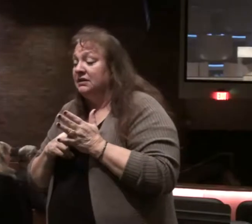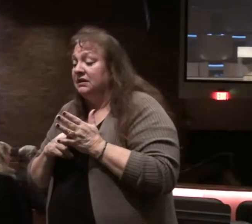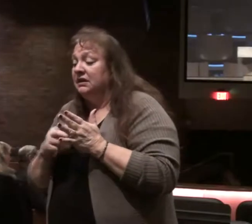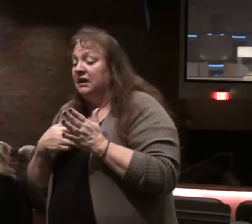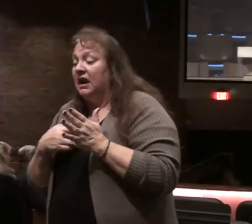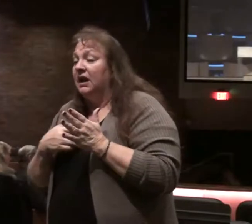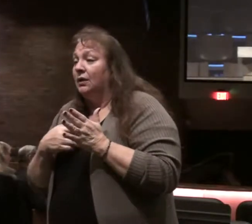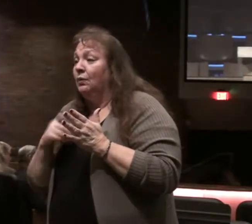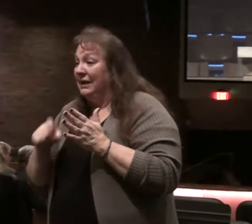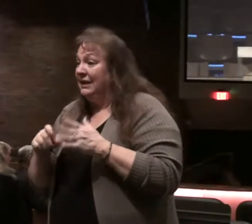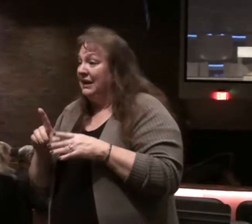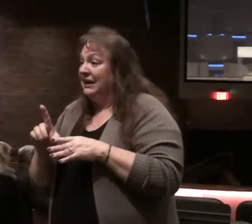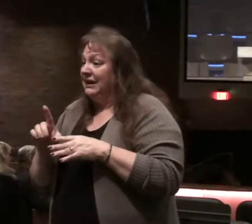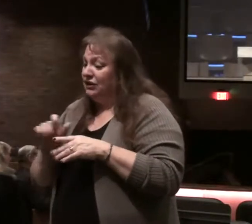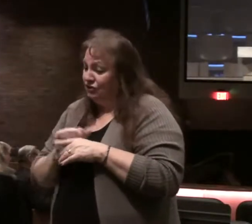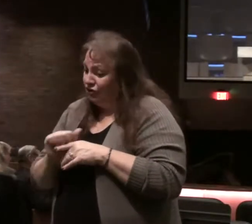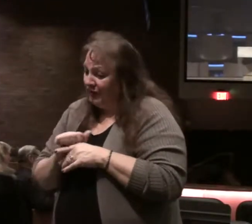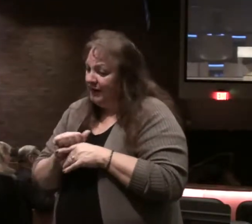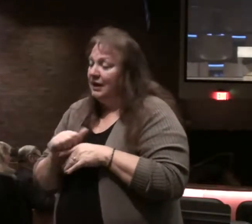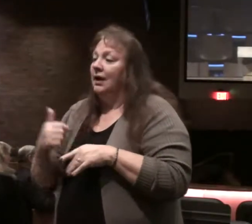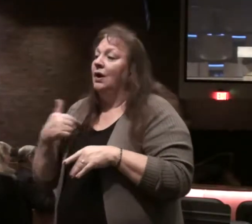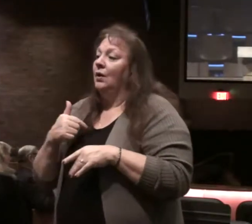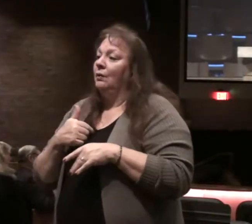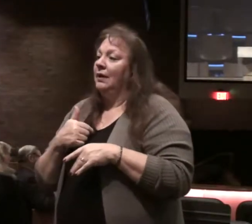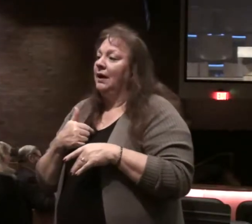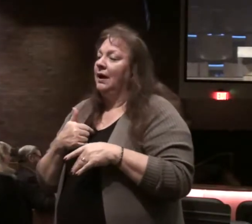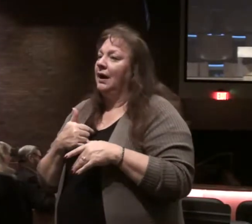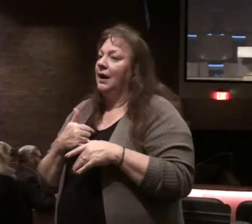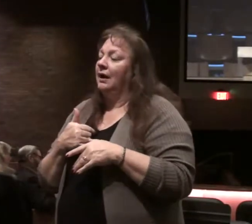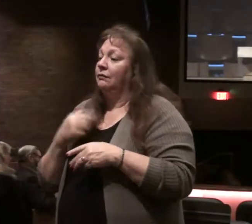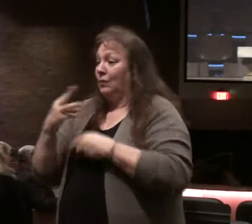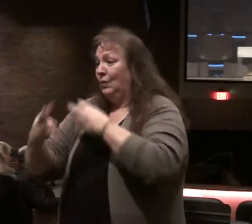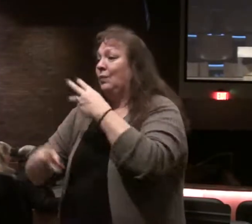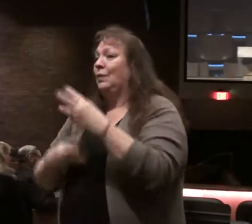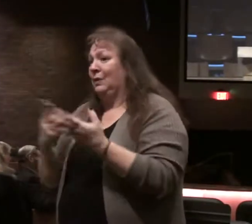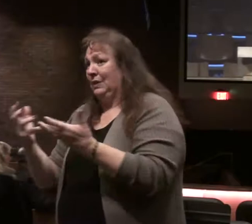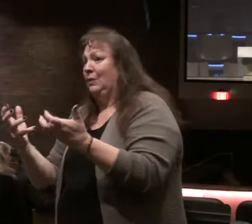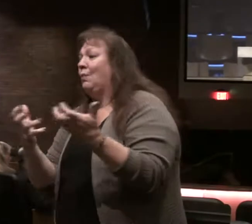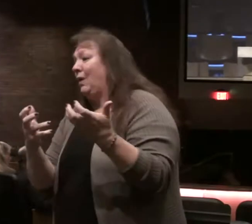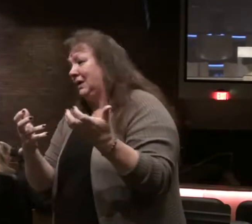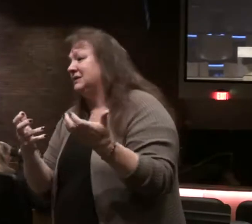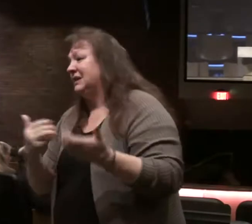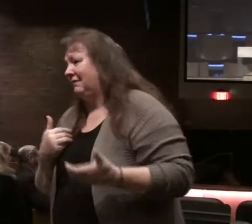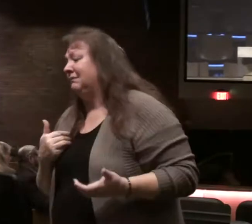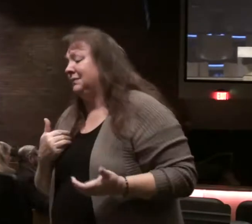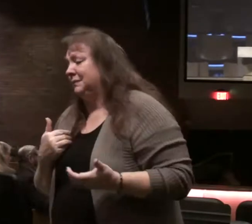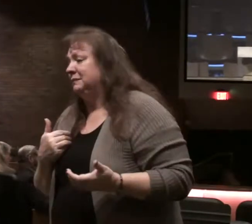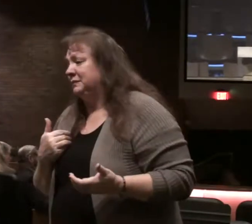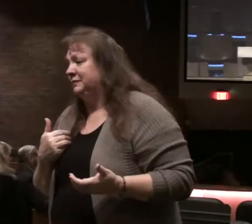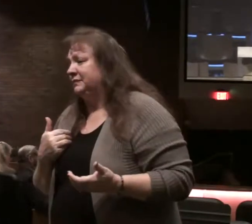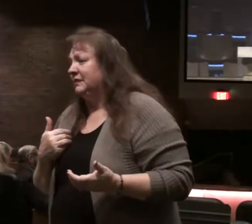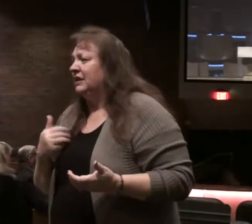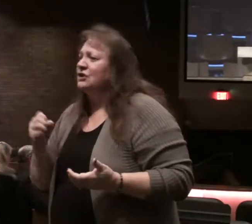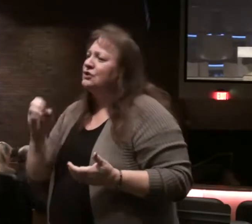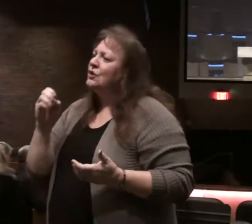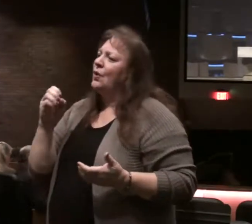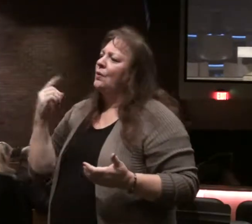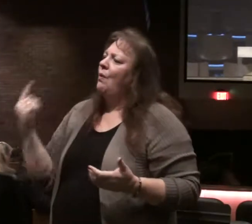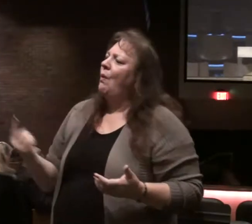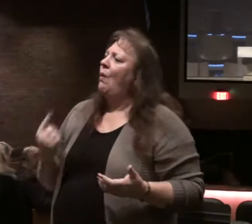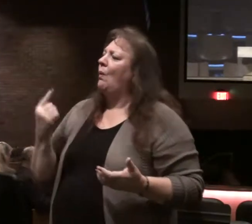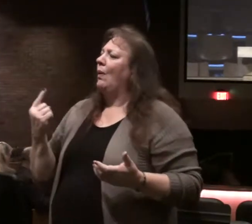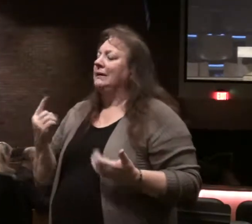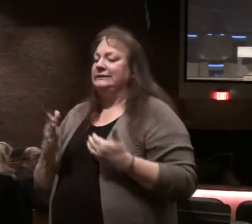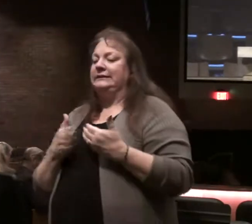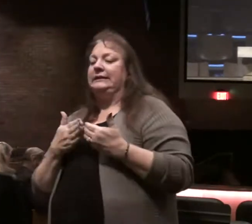I do believe the believer has worrying desires. Galatians 5 and other passages. So it's not, it's always going to